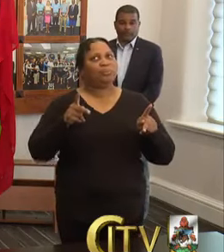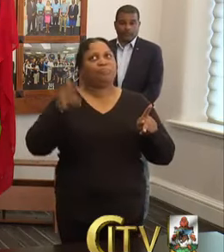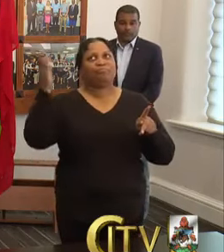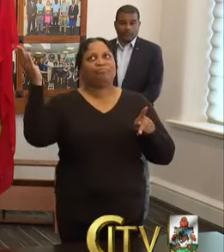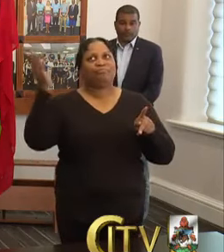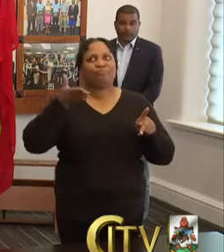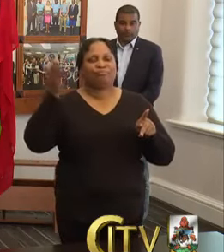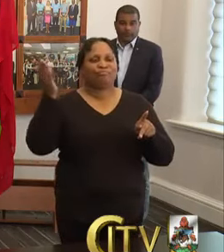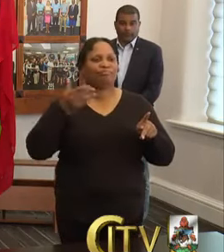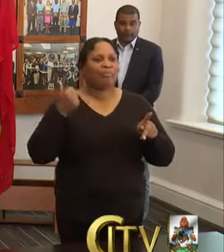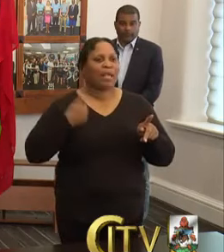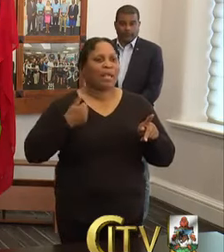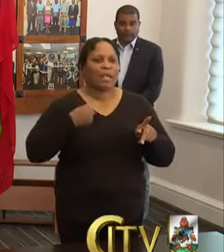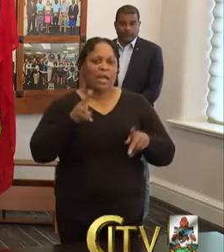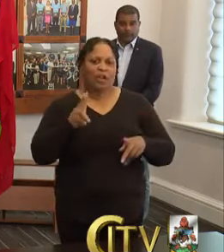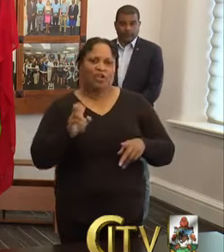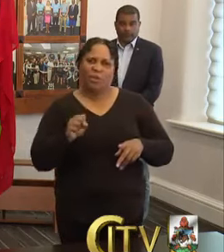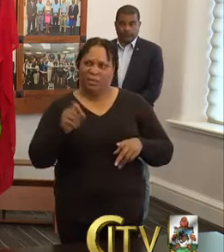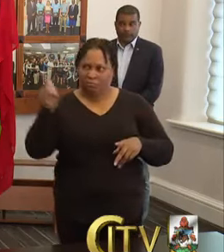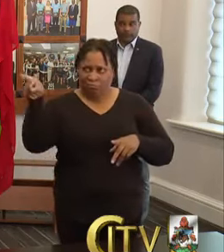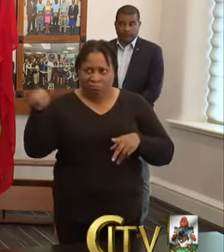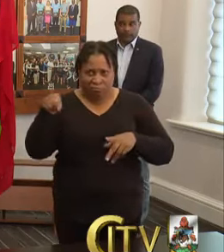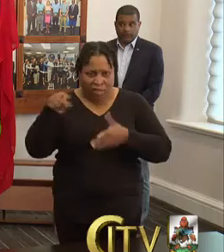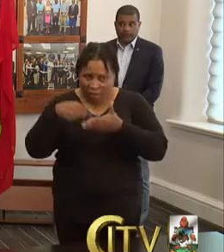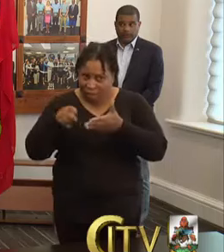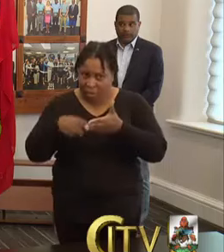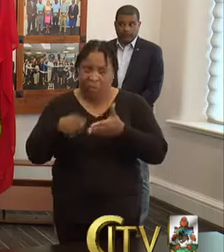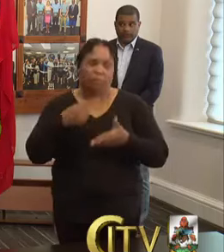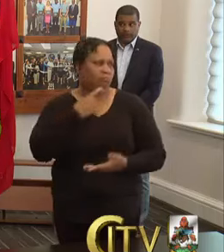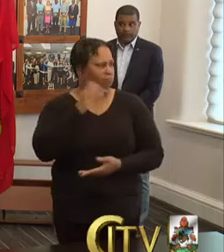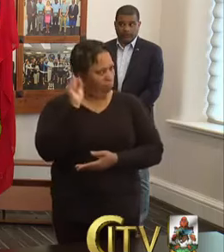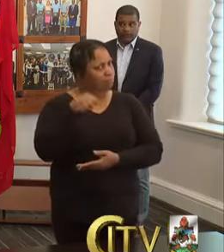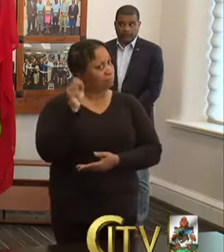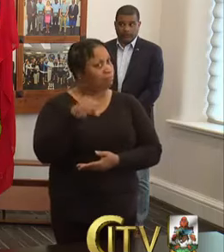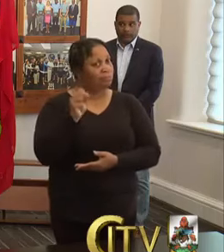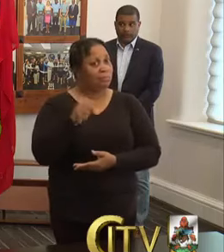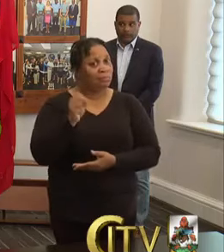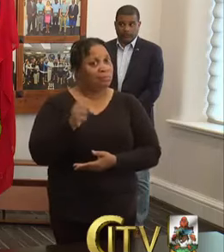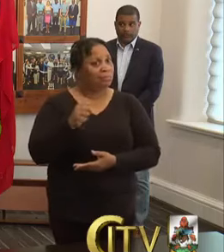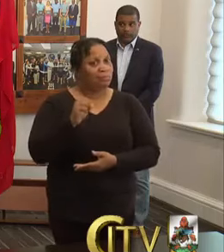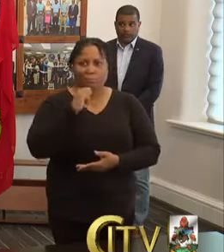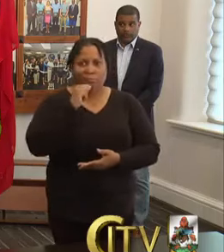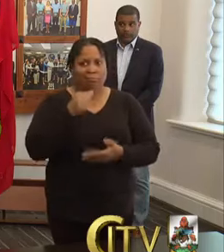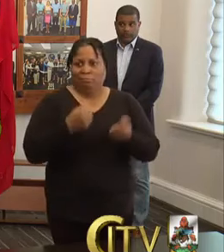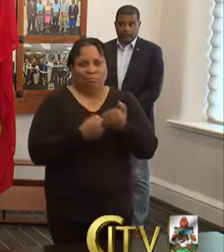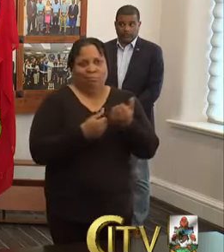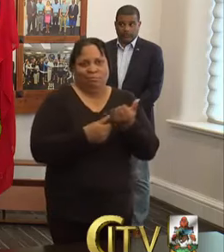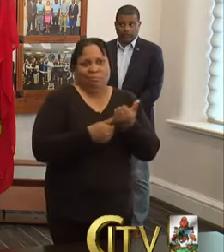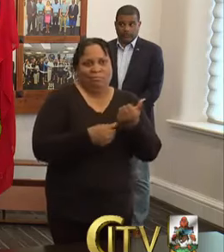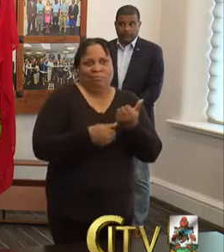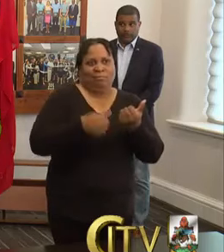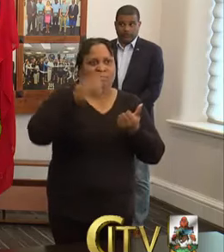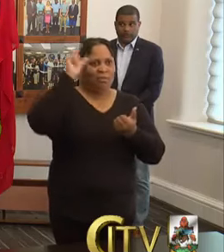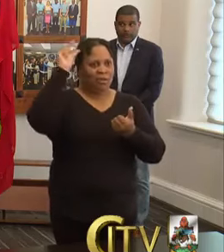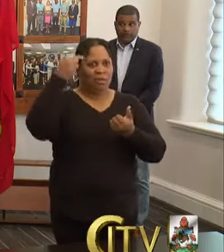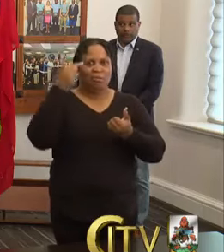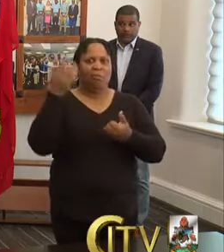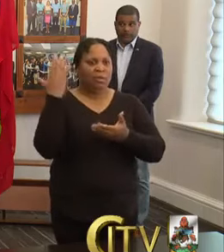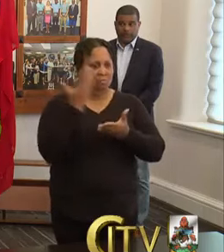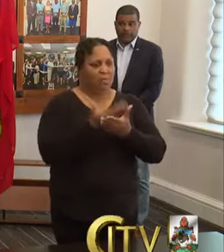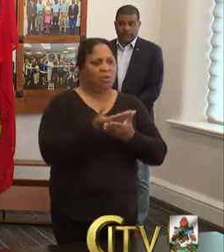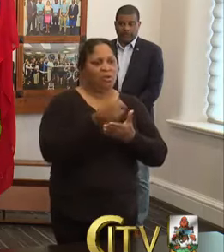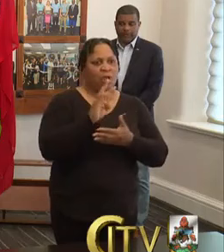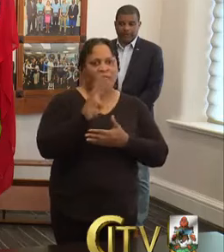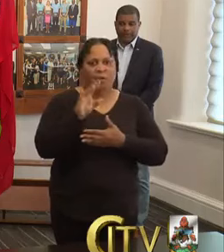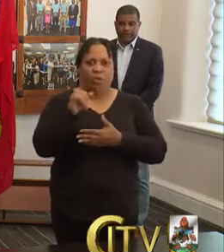and the United States, do they have to pay for their flights? Um, absolutely. They were not, uh, done by the government. They were flown on WestJet or the, uh,